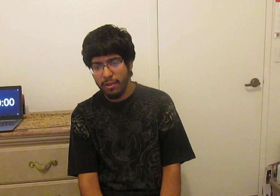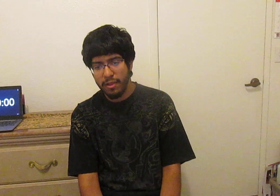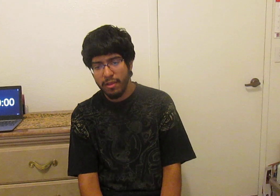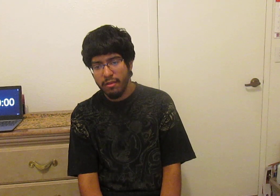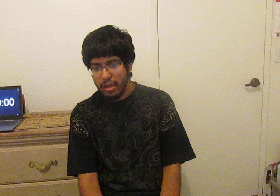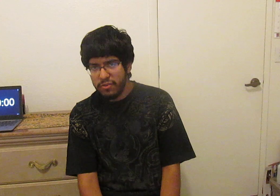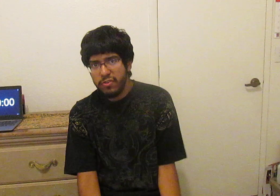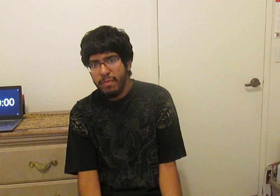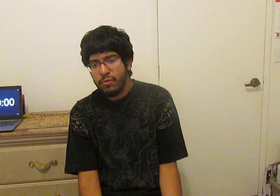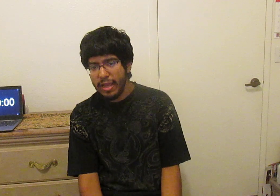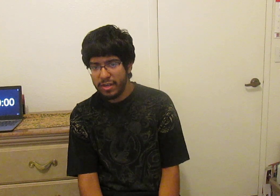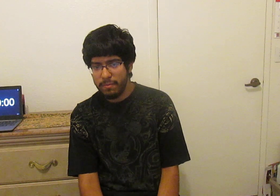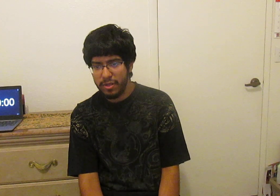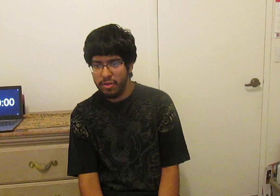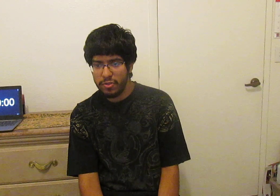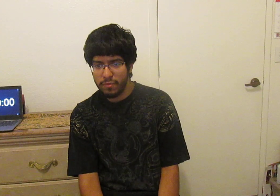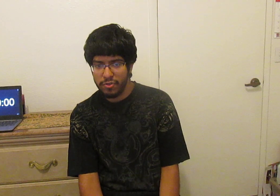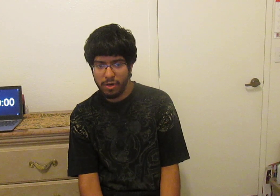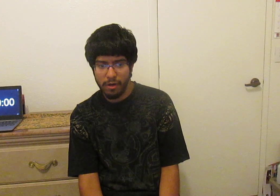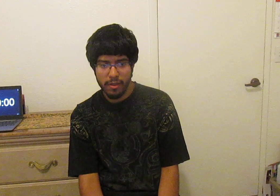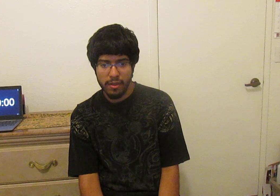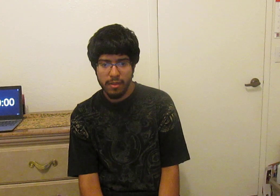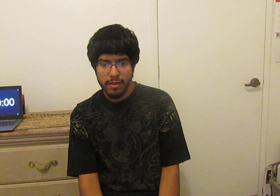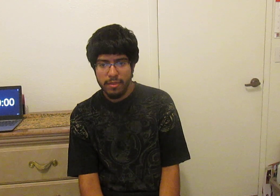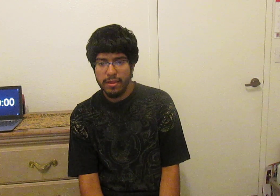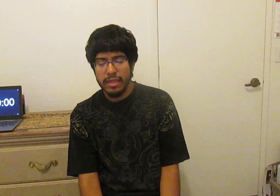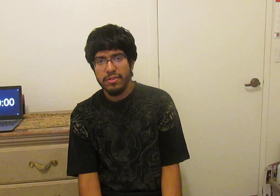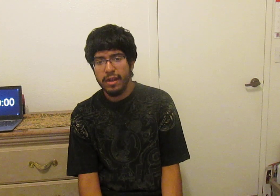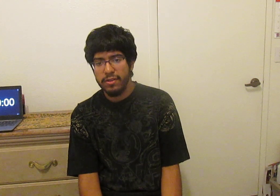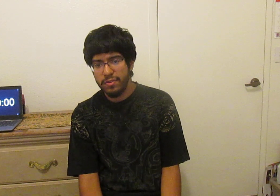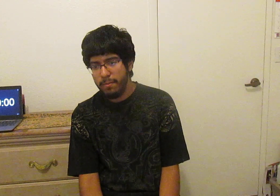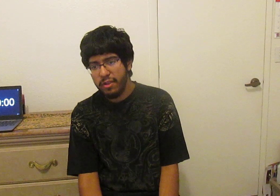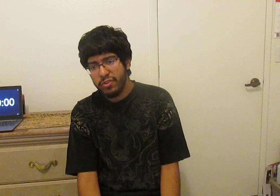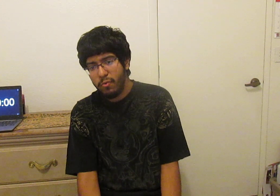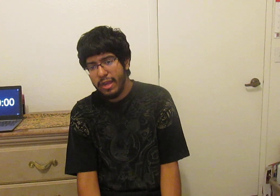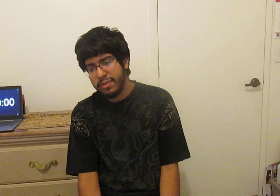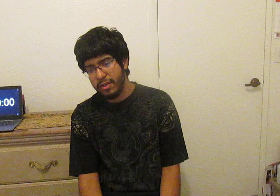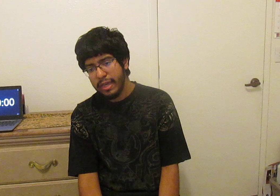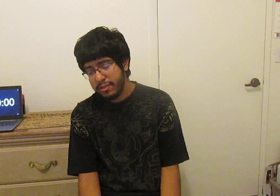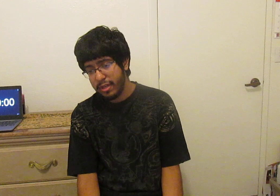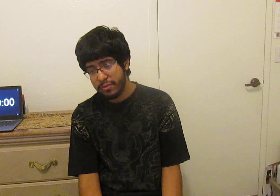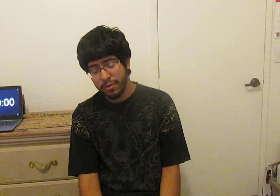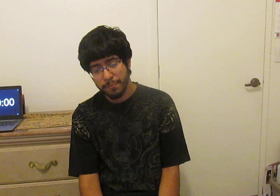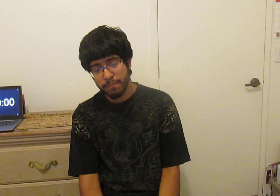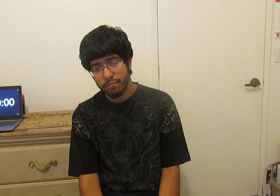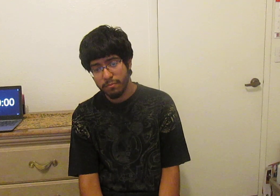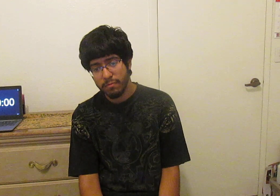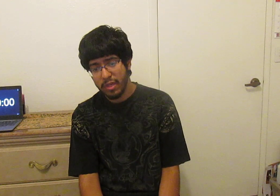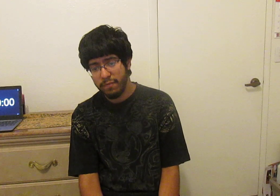I'll still make reaction videos for sure that's not gonna stall me I'll still react to Hentai 2 definitely